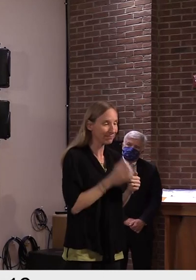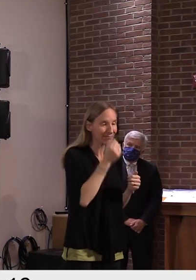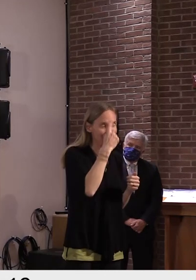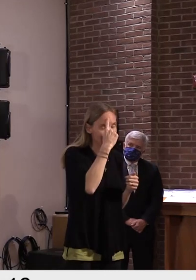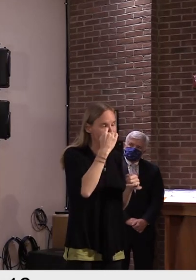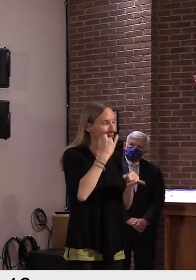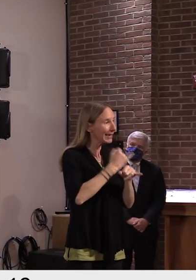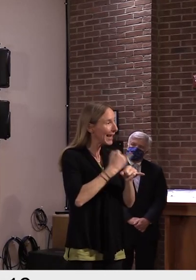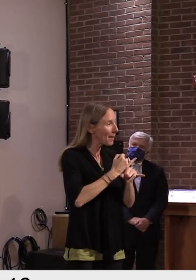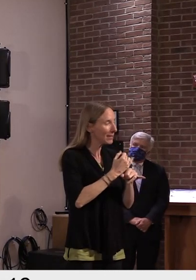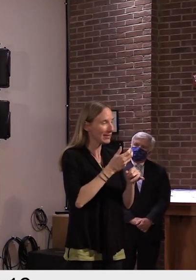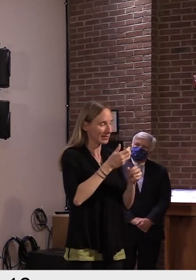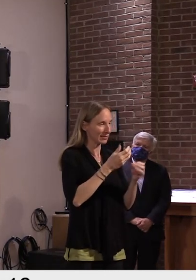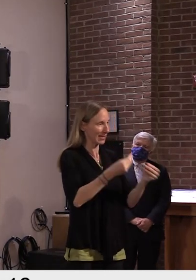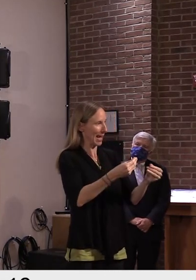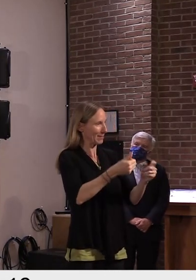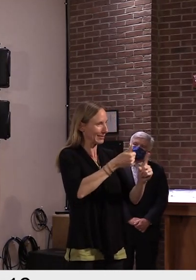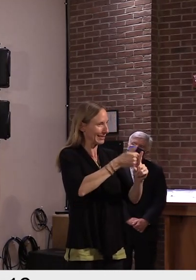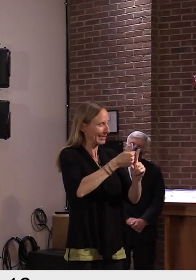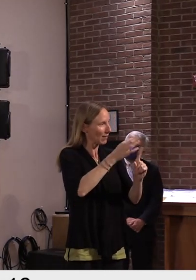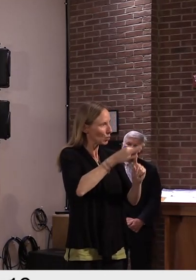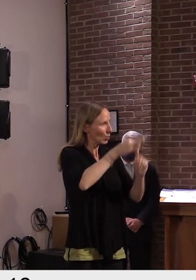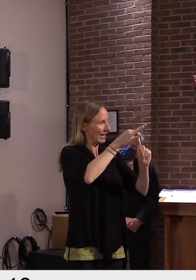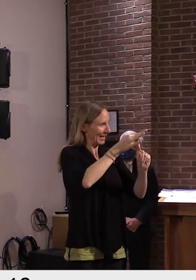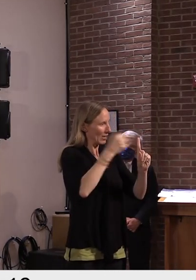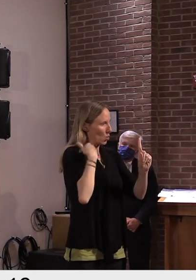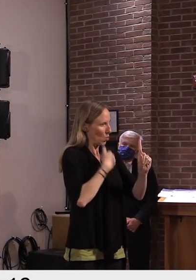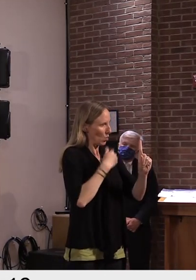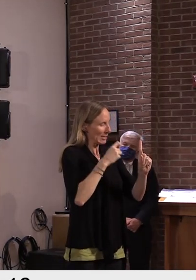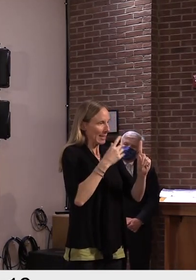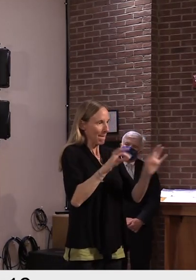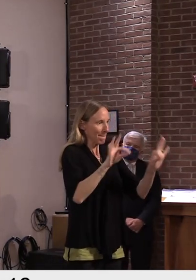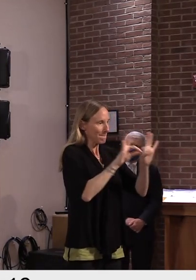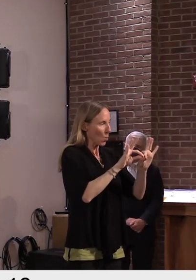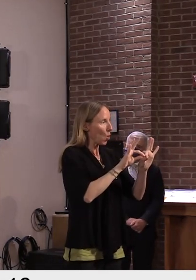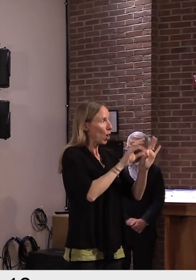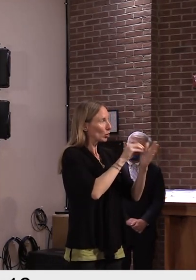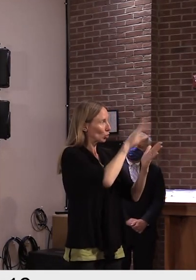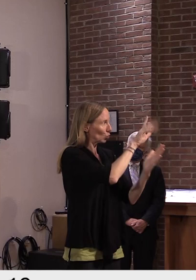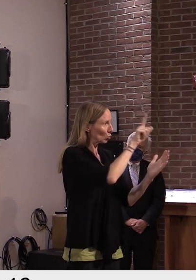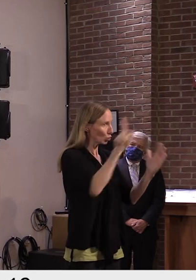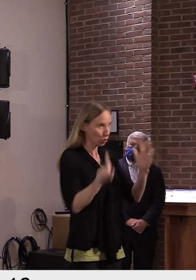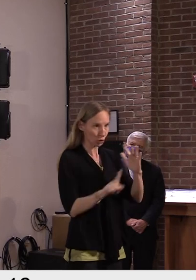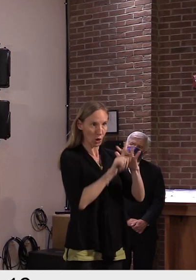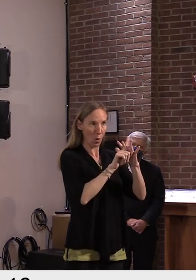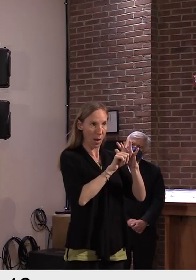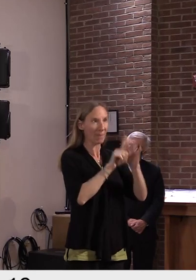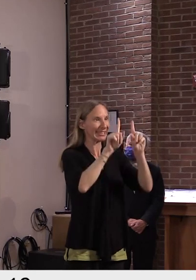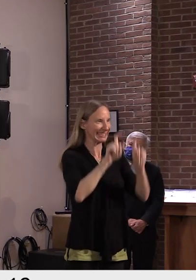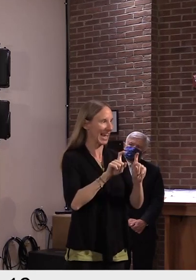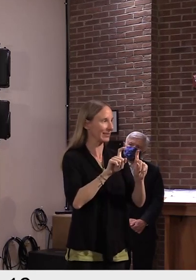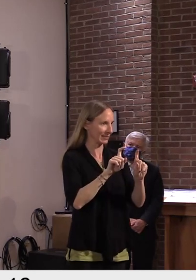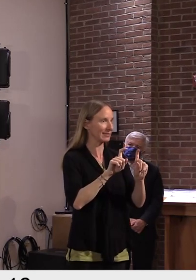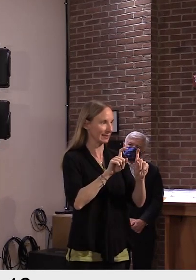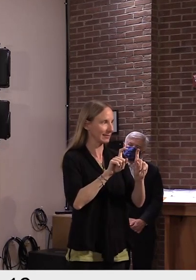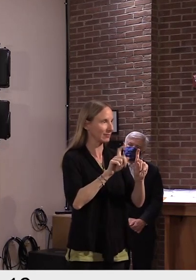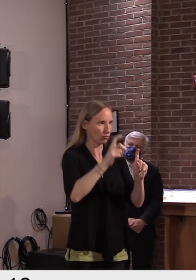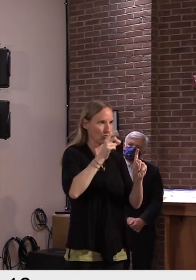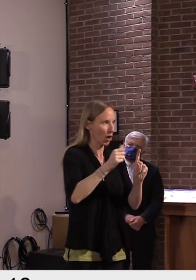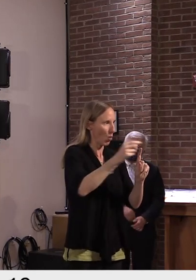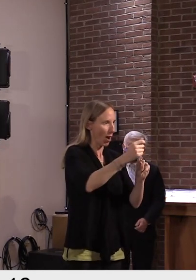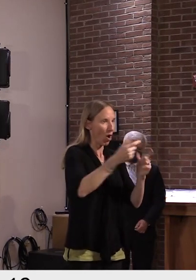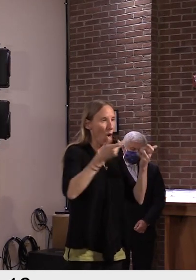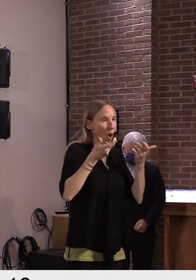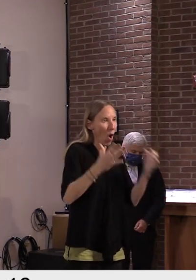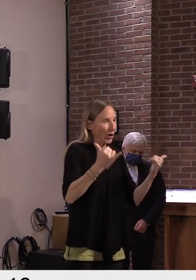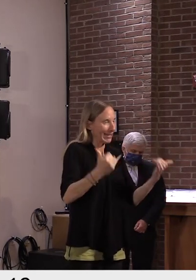asks for colleges to come up with a plan to test students at entry. This testing has already begun, with many hundreds